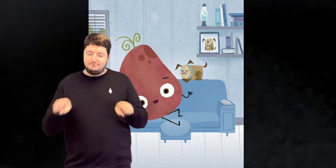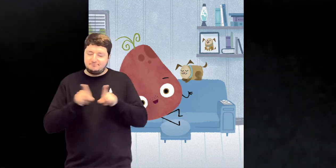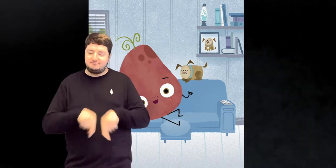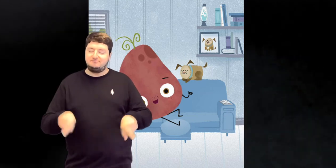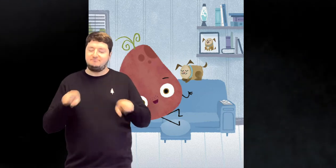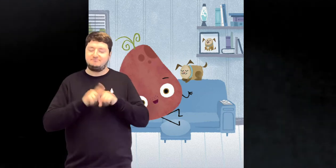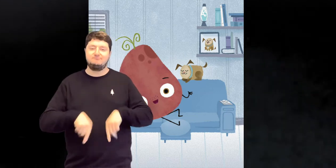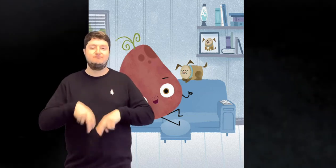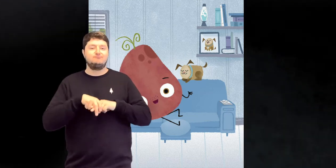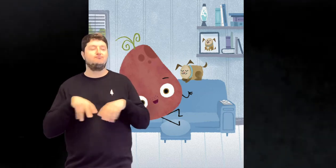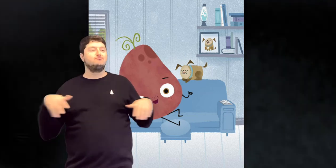spot